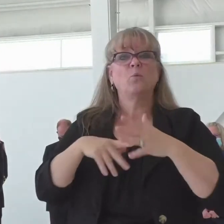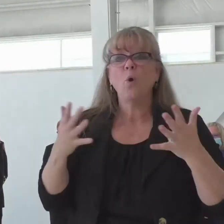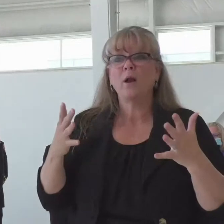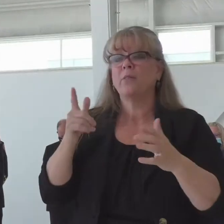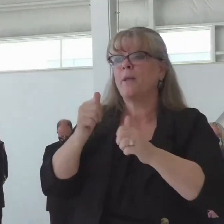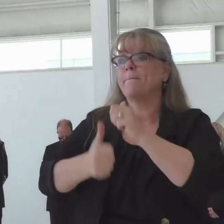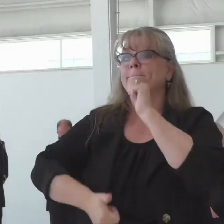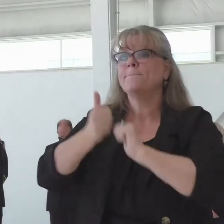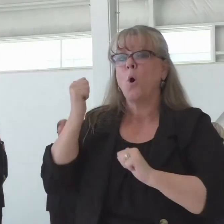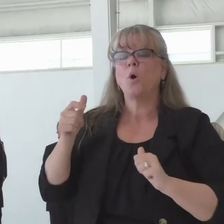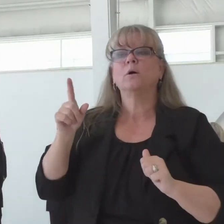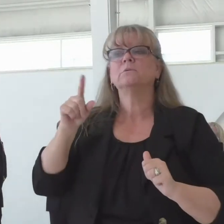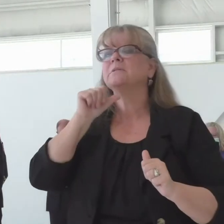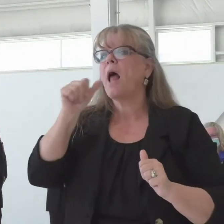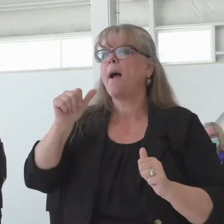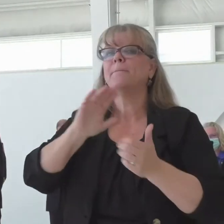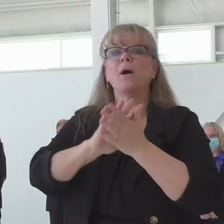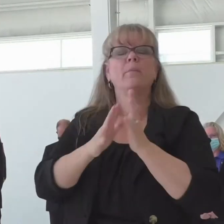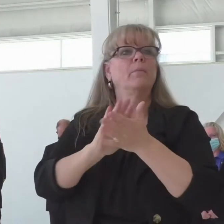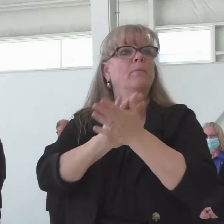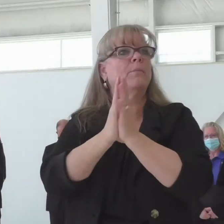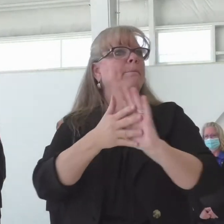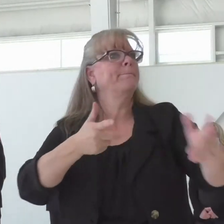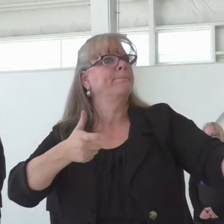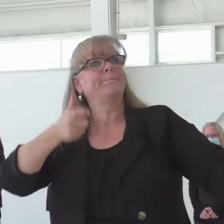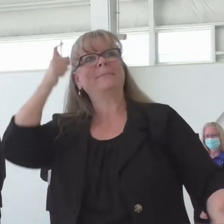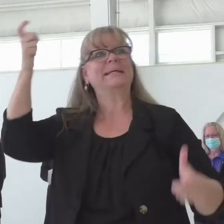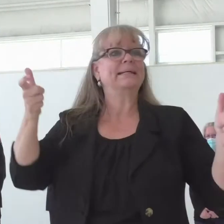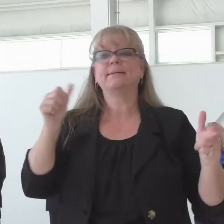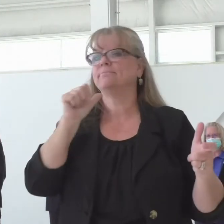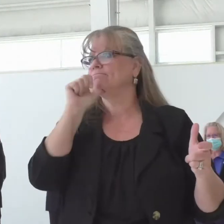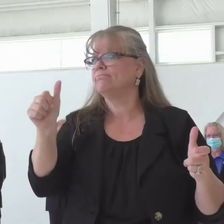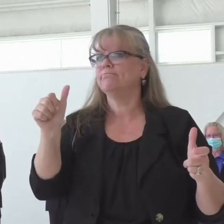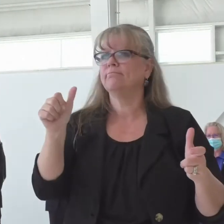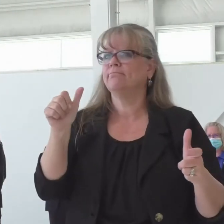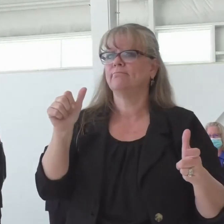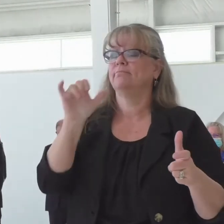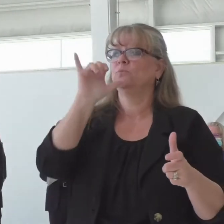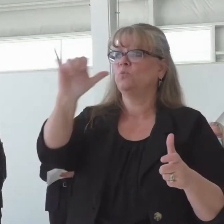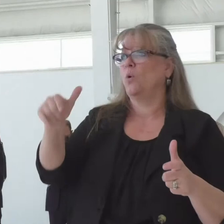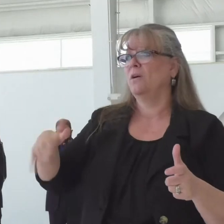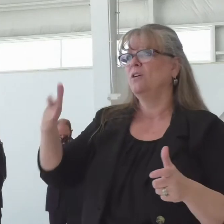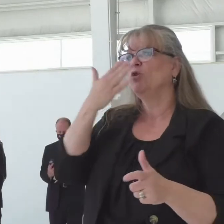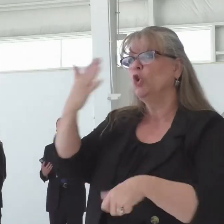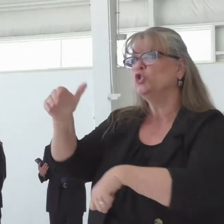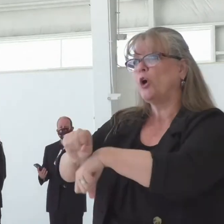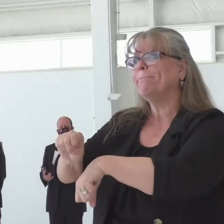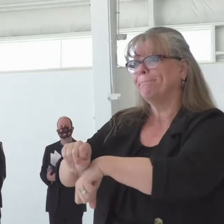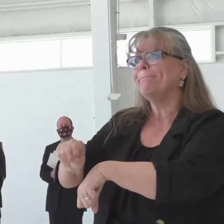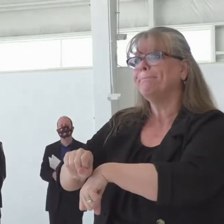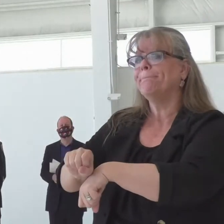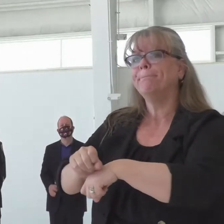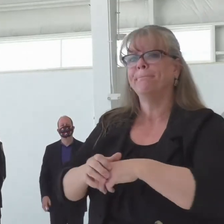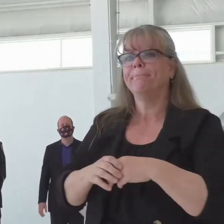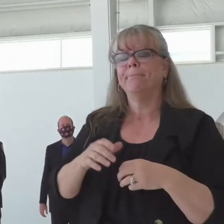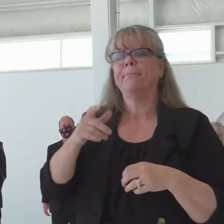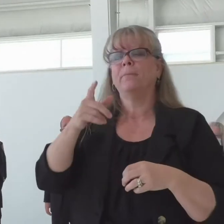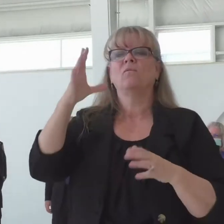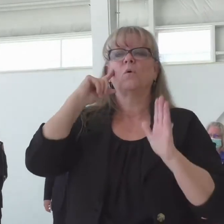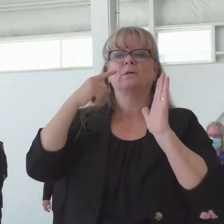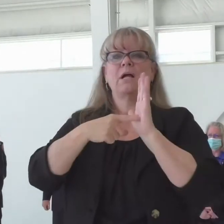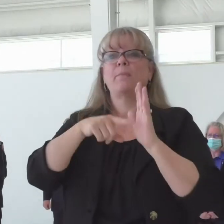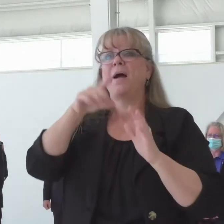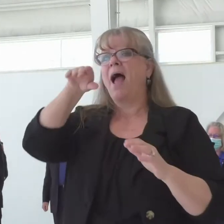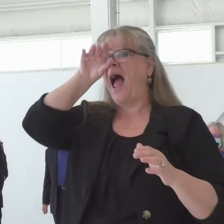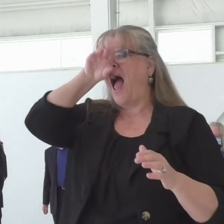as I mentioned earlier you know there was some very specific examples I'll say you know Elephant Butte where where we had a